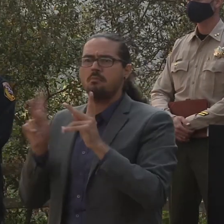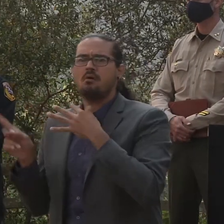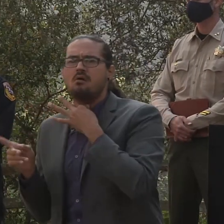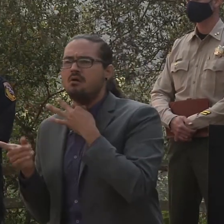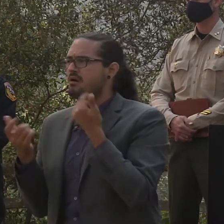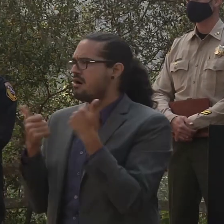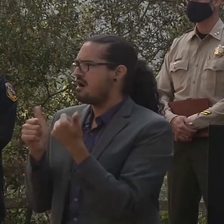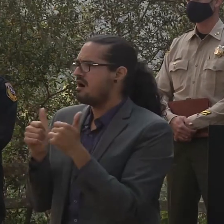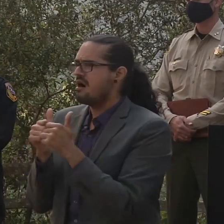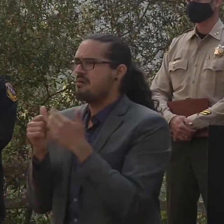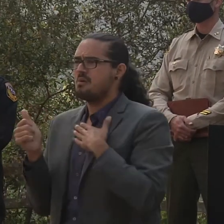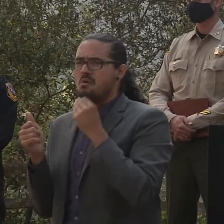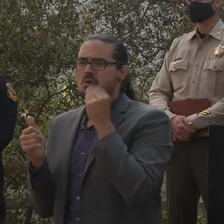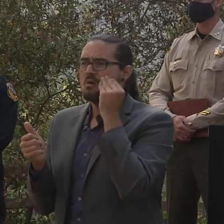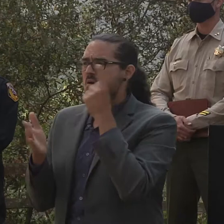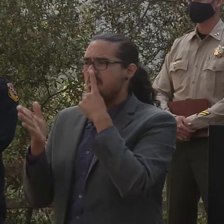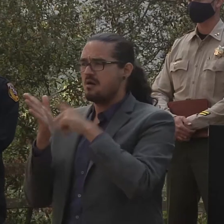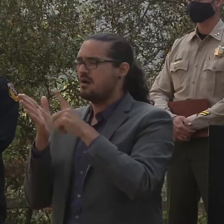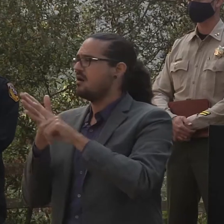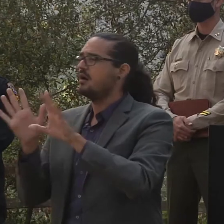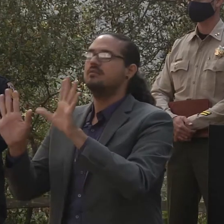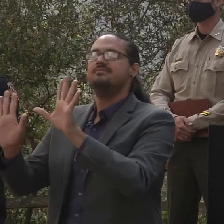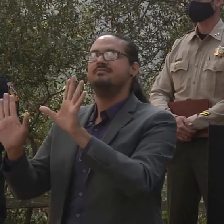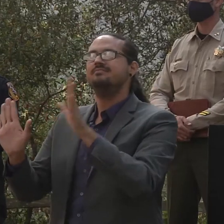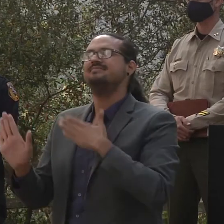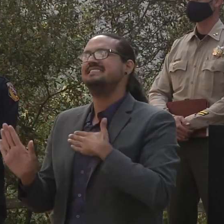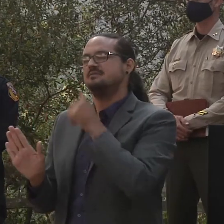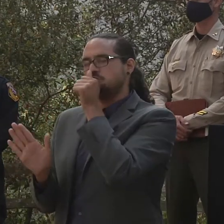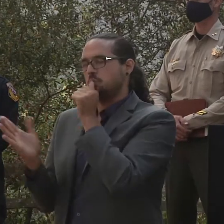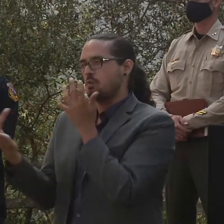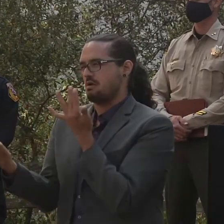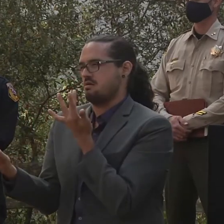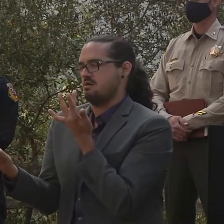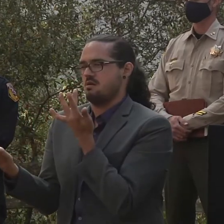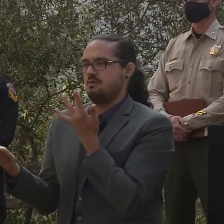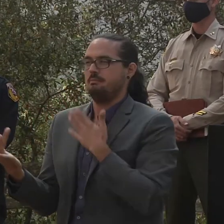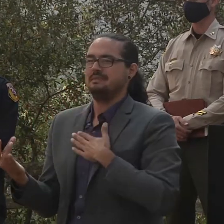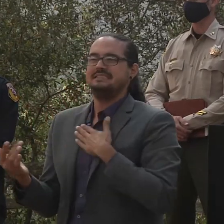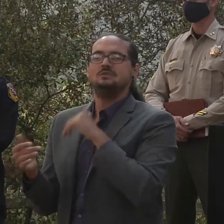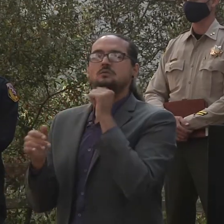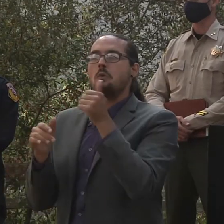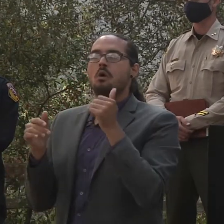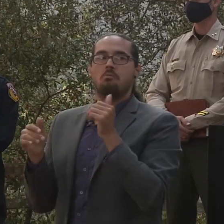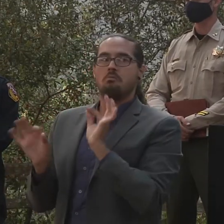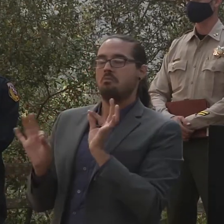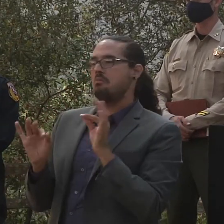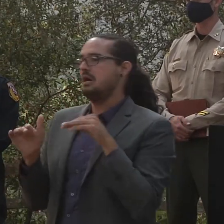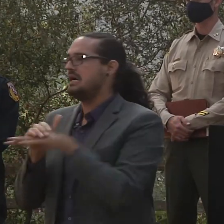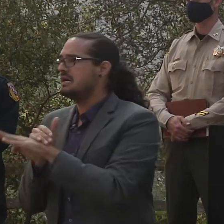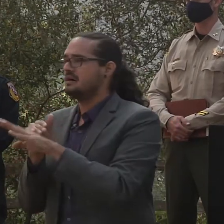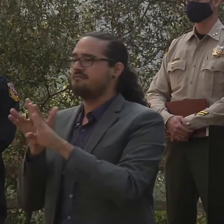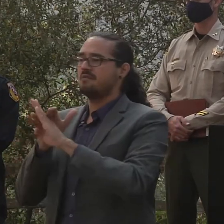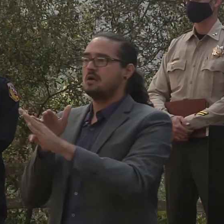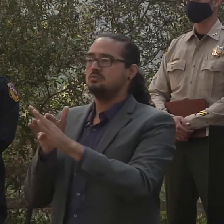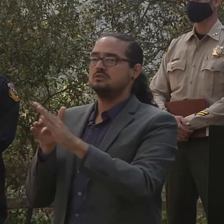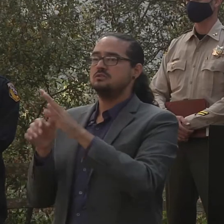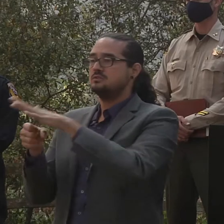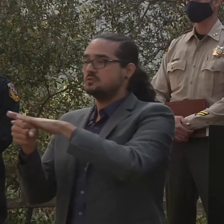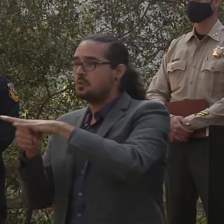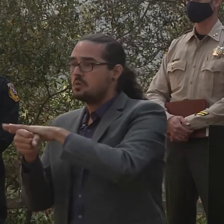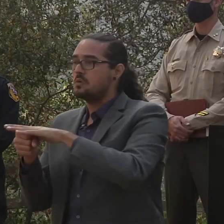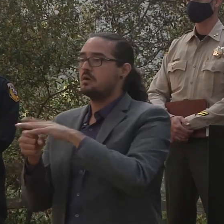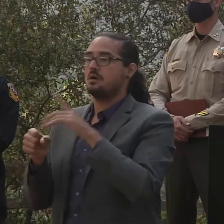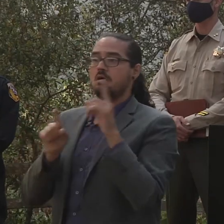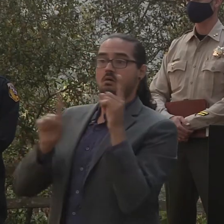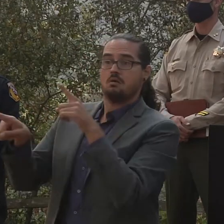please continue to be patient with us. Please do not go to the evacuation centers or to the security checkpoints to ask on the